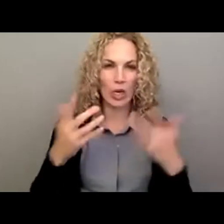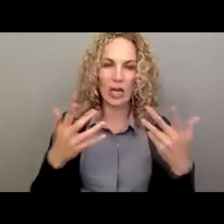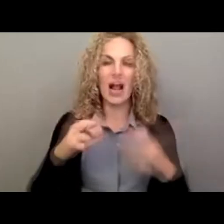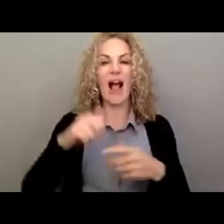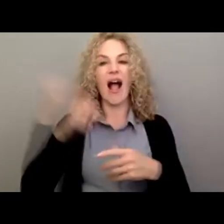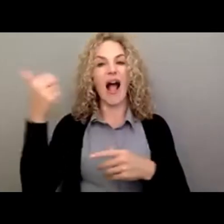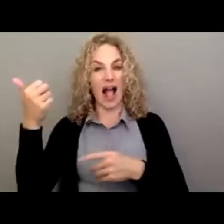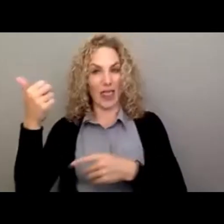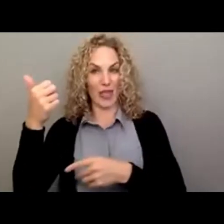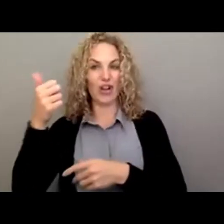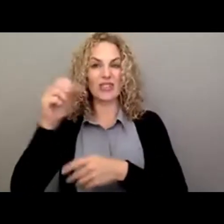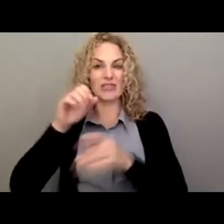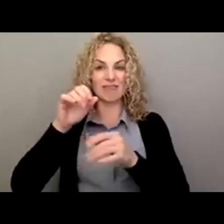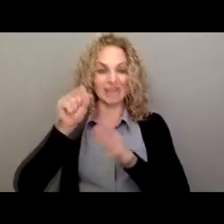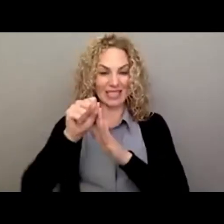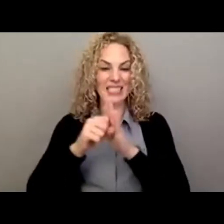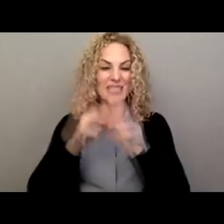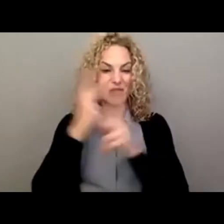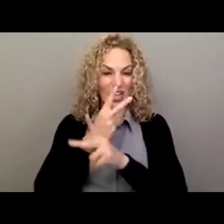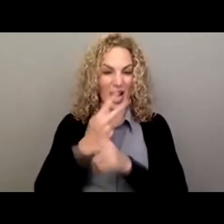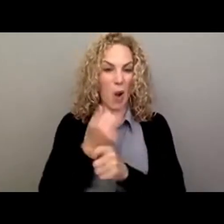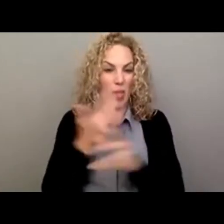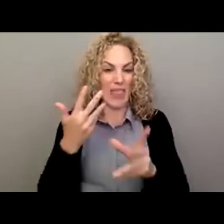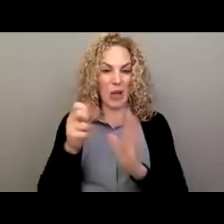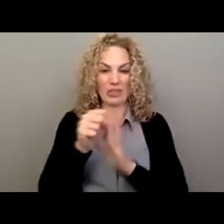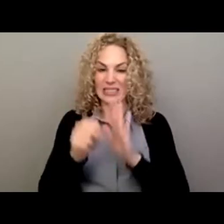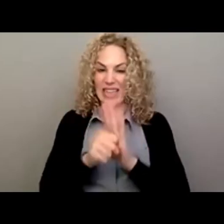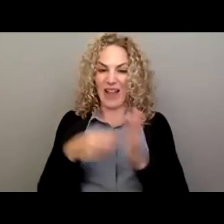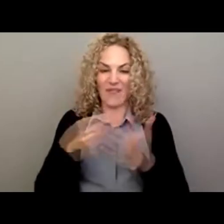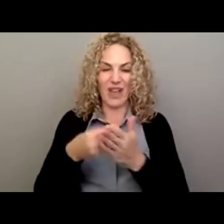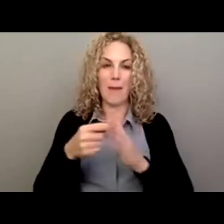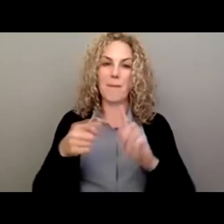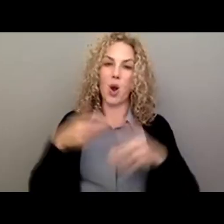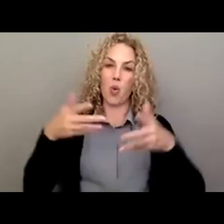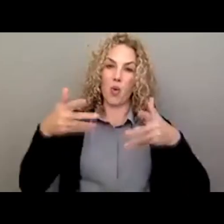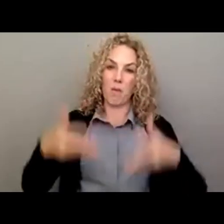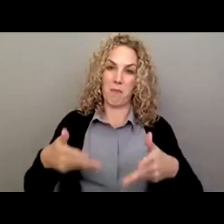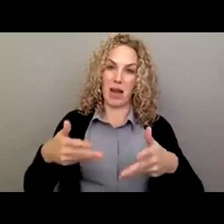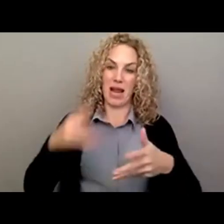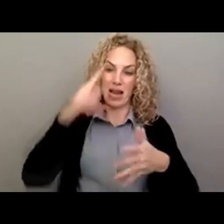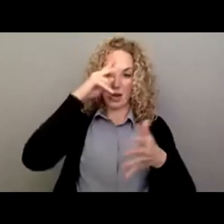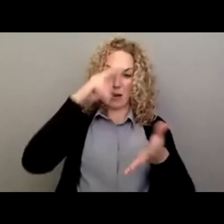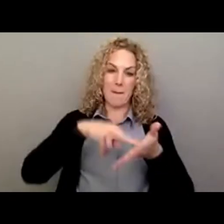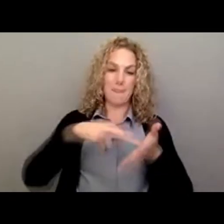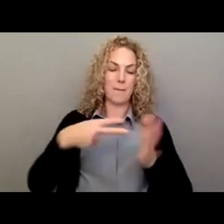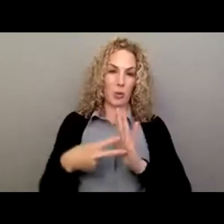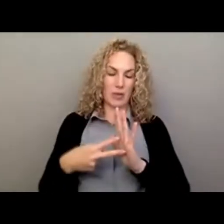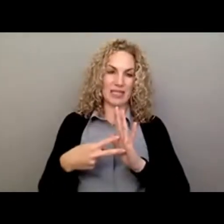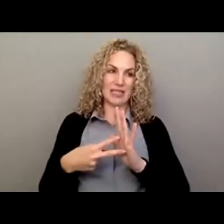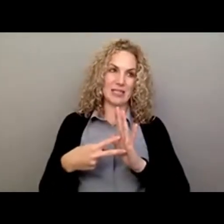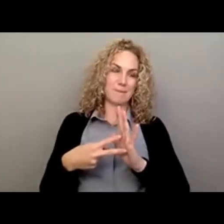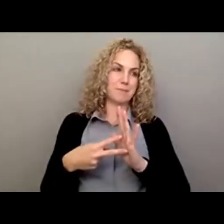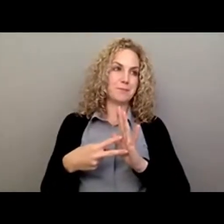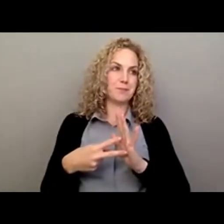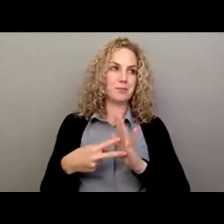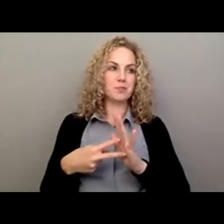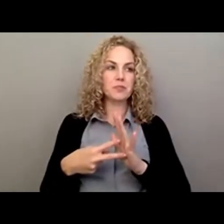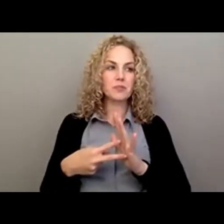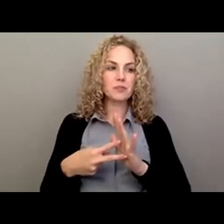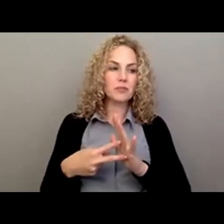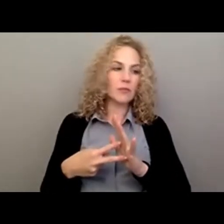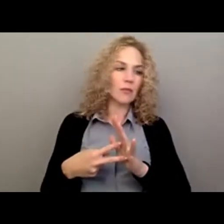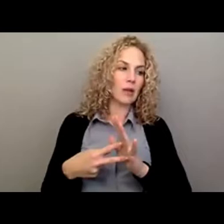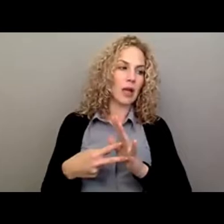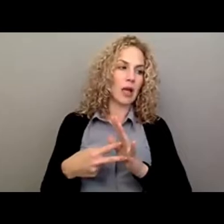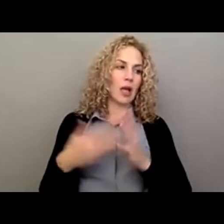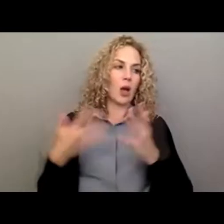state fund. So our remaining purposes, and probably the thing